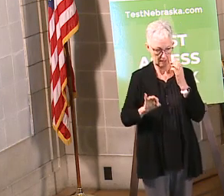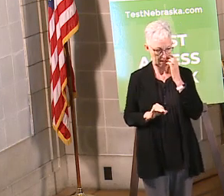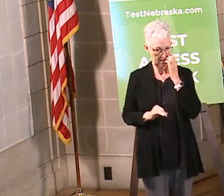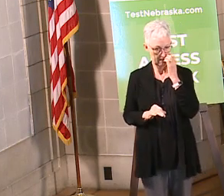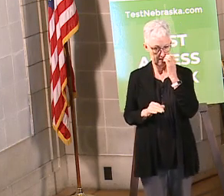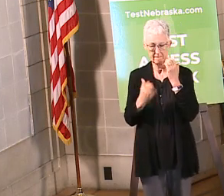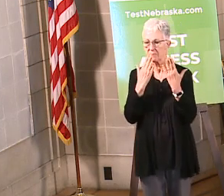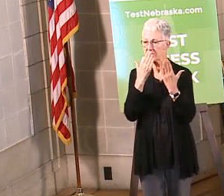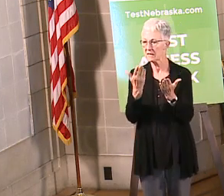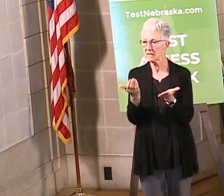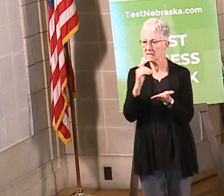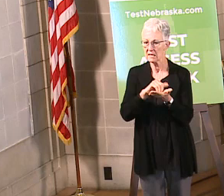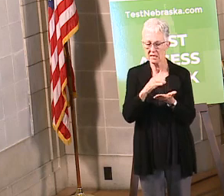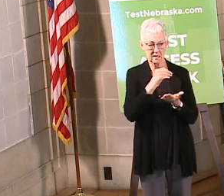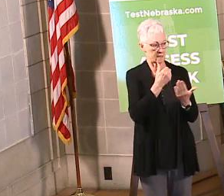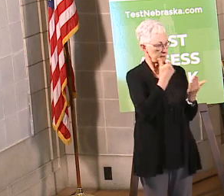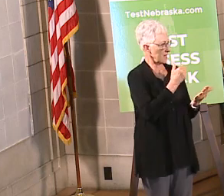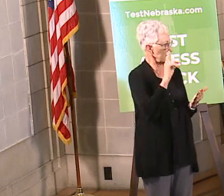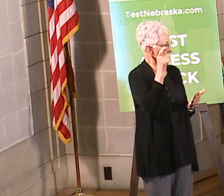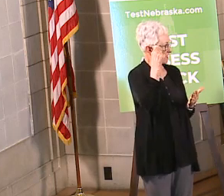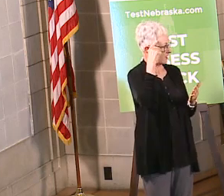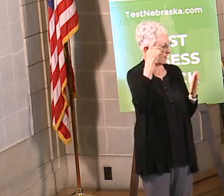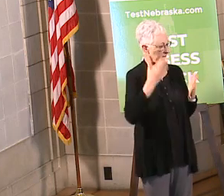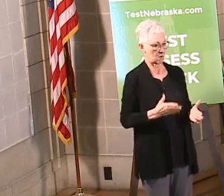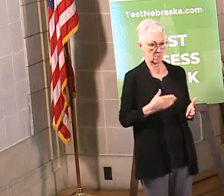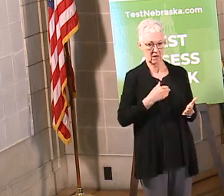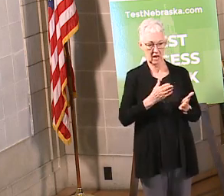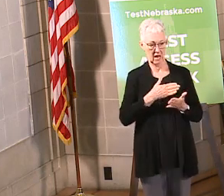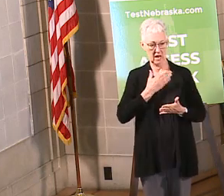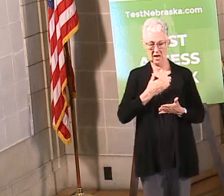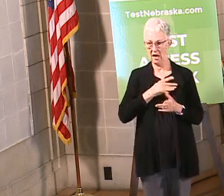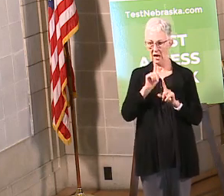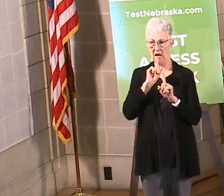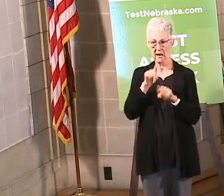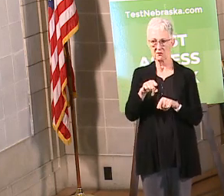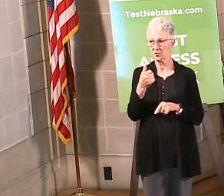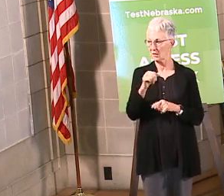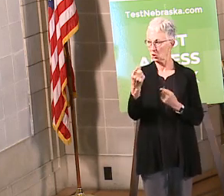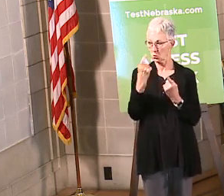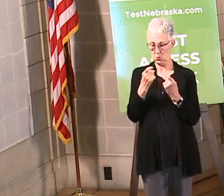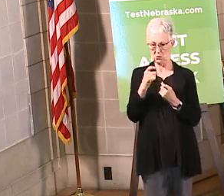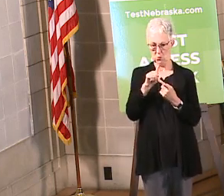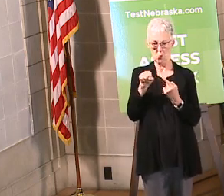Thank you again, and thank you, Governor. I'd be happy to answer any questions when the time comes. Thank